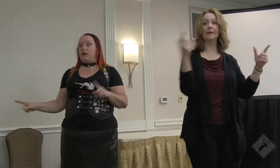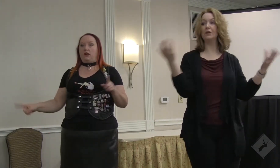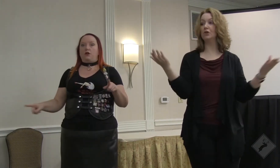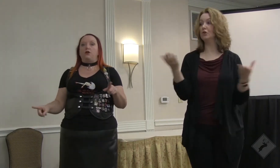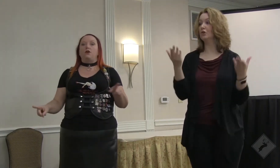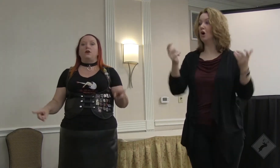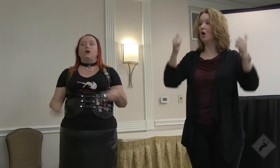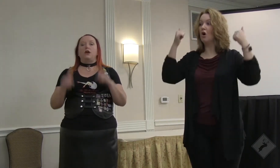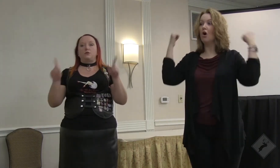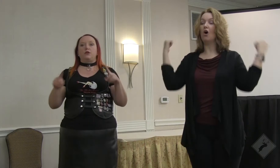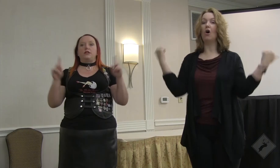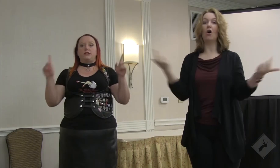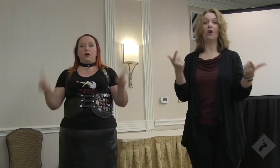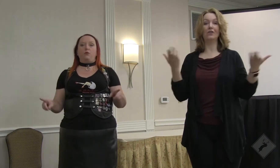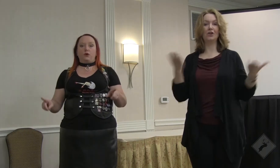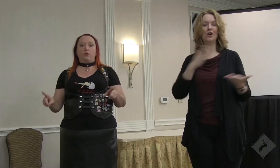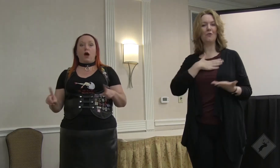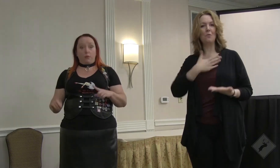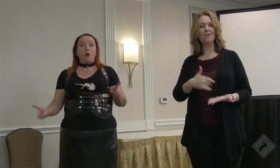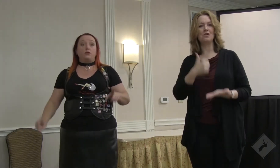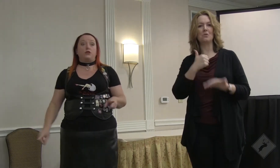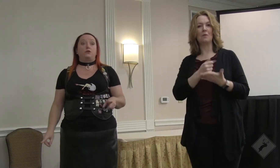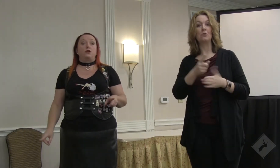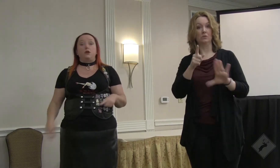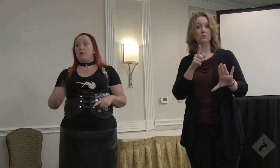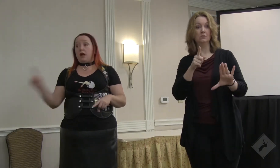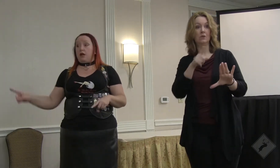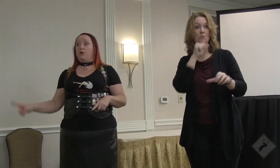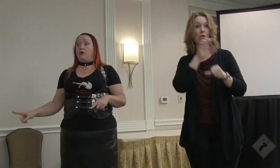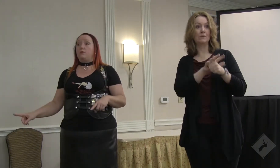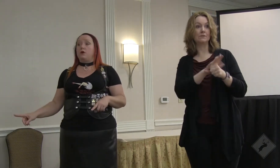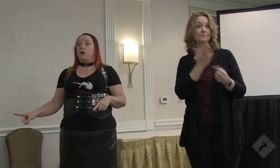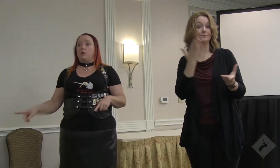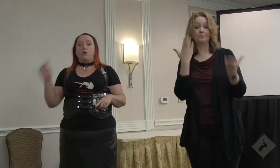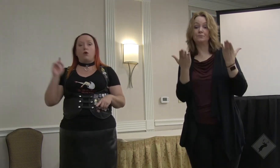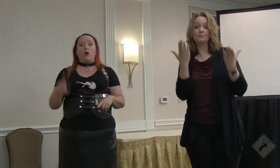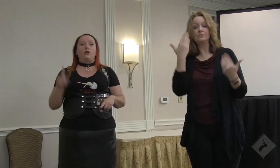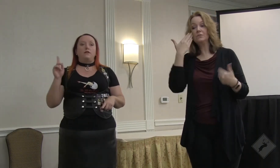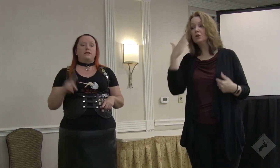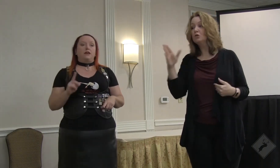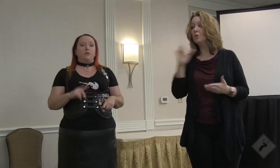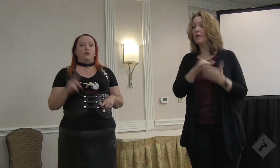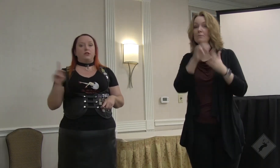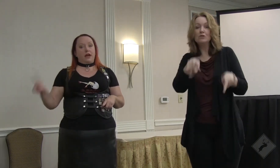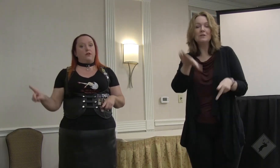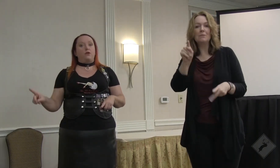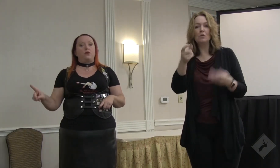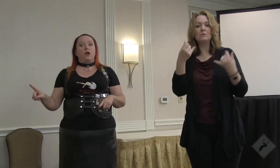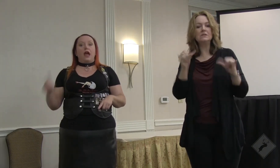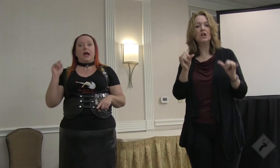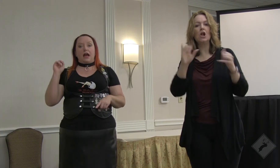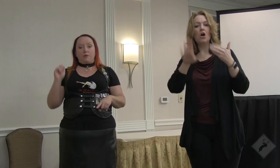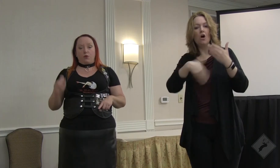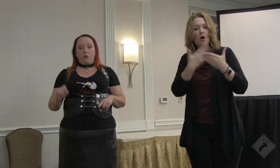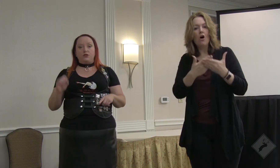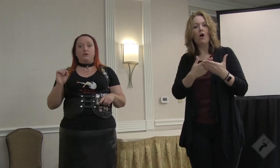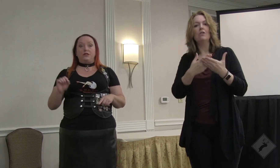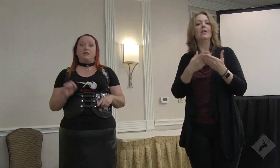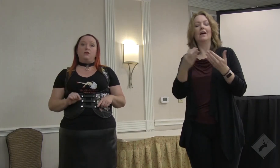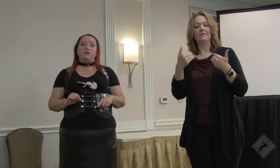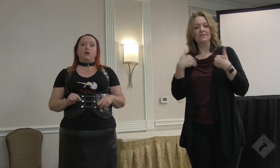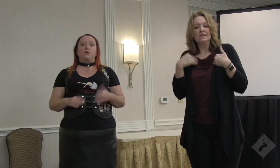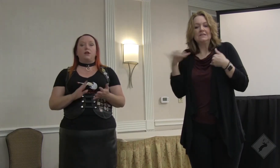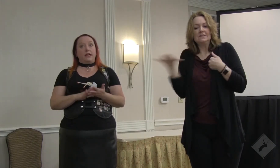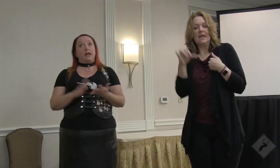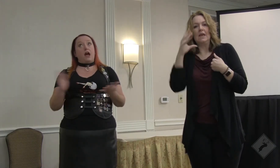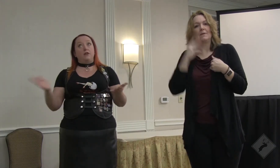person in here is willing to help you. I promise you. You may not know them, but we're all in the same boat together. And I promise you